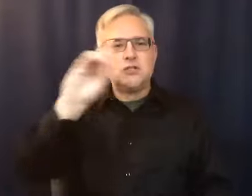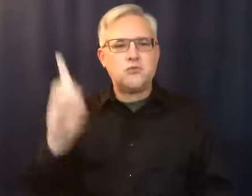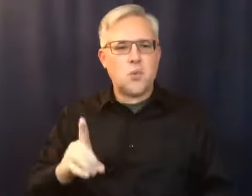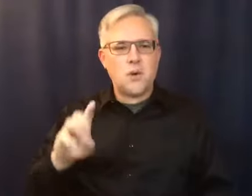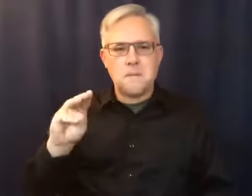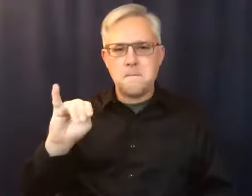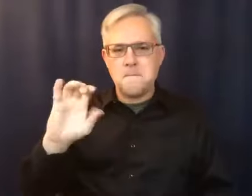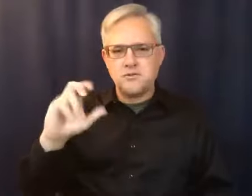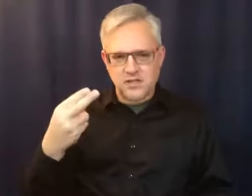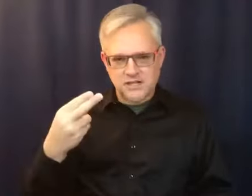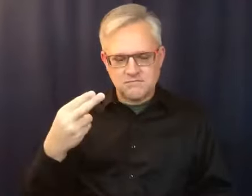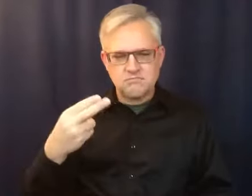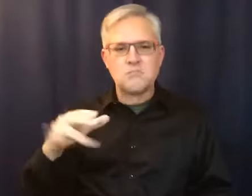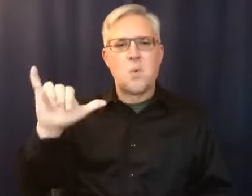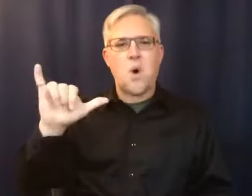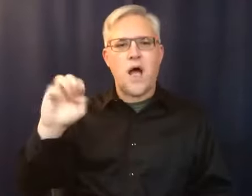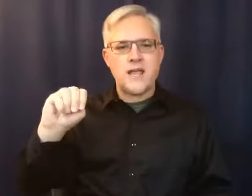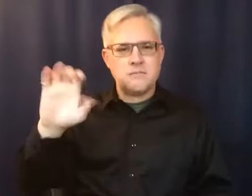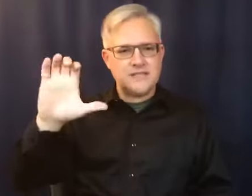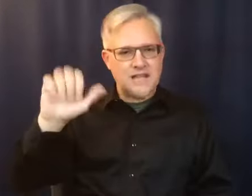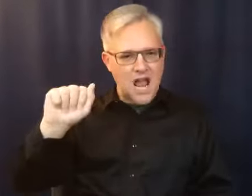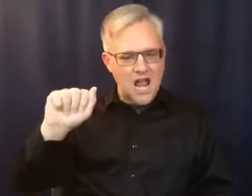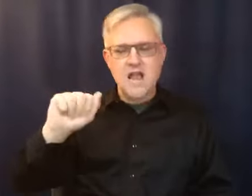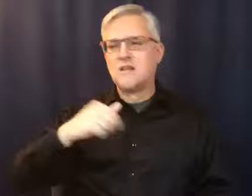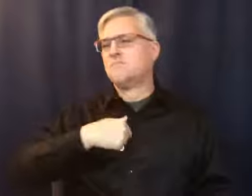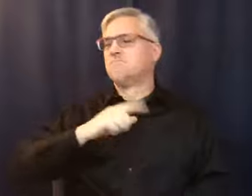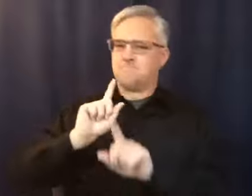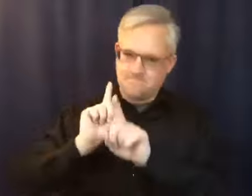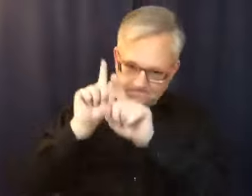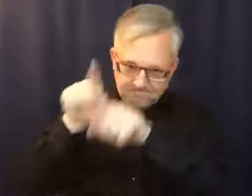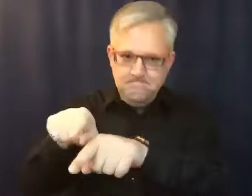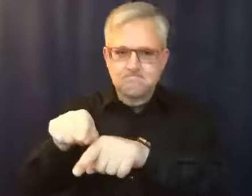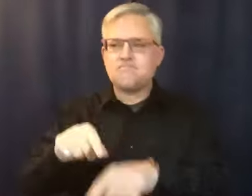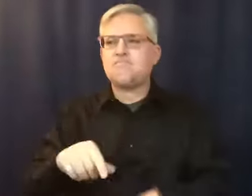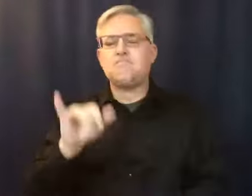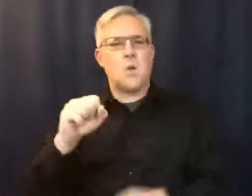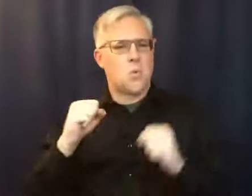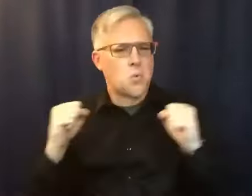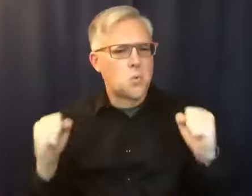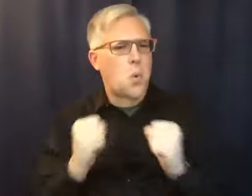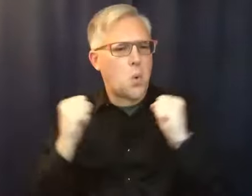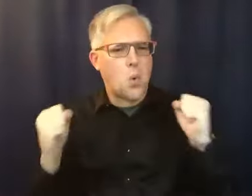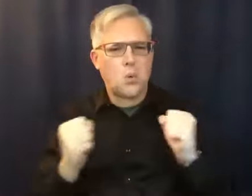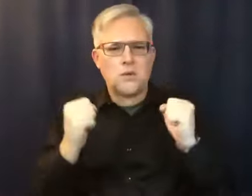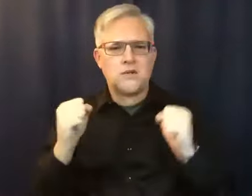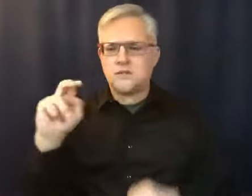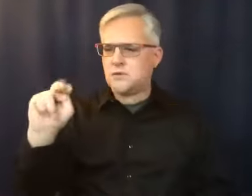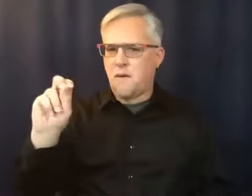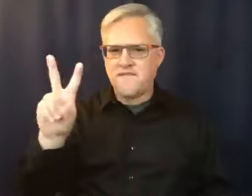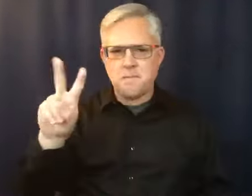And it was a cold, cold December of November night. And